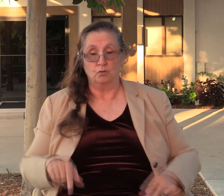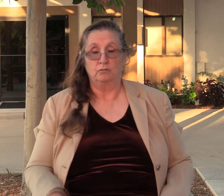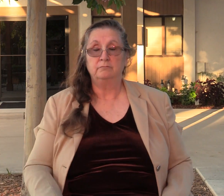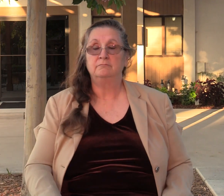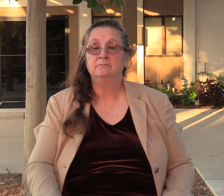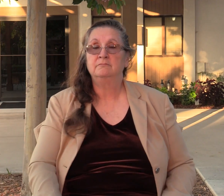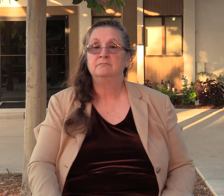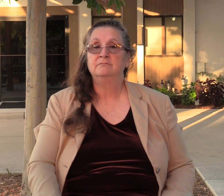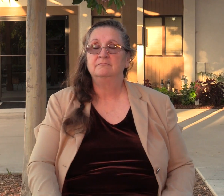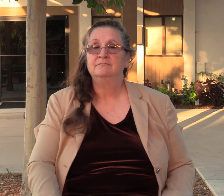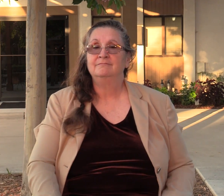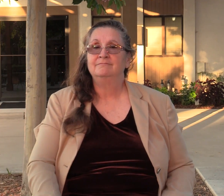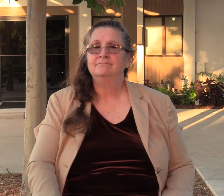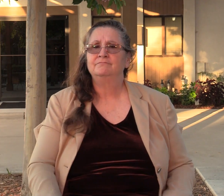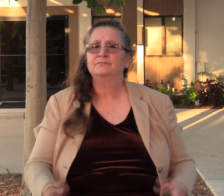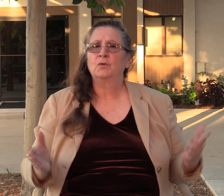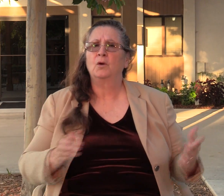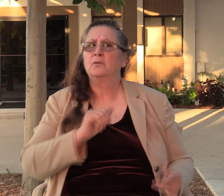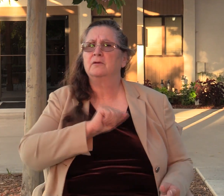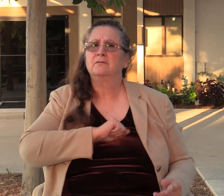And so what was Abimelech's agenda here?